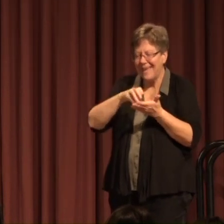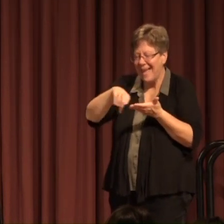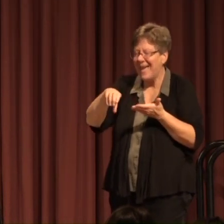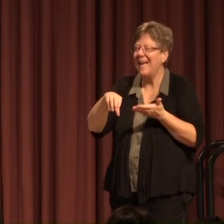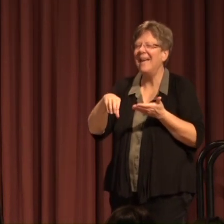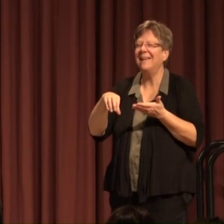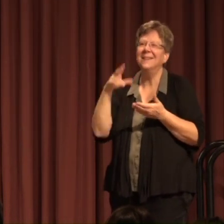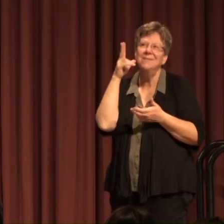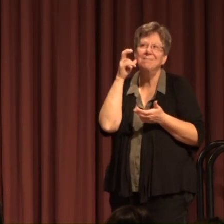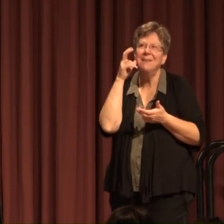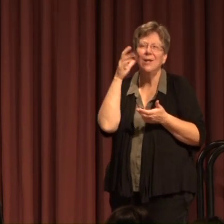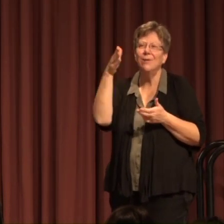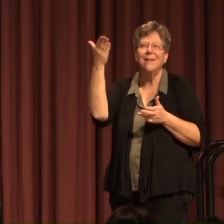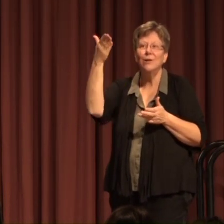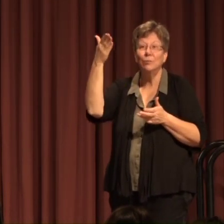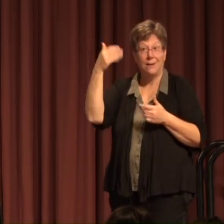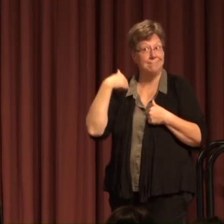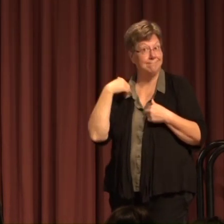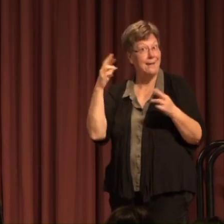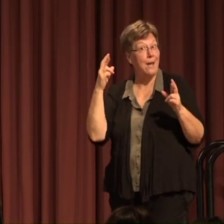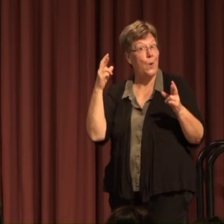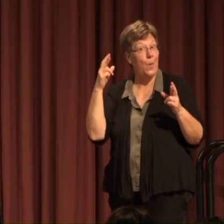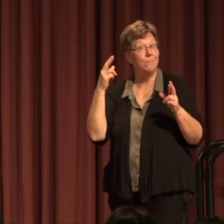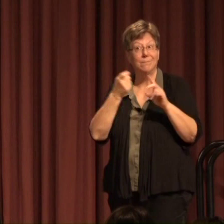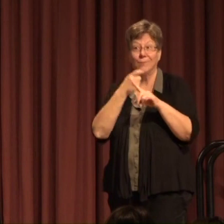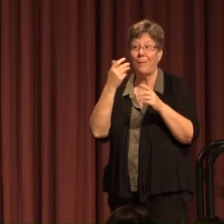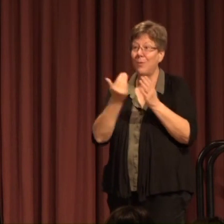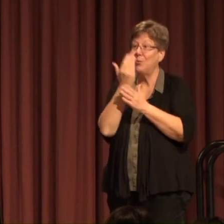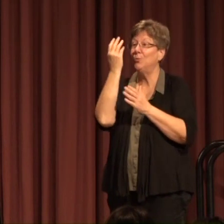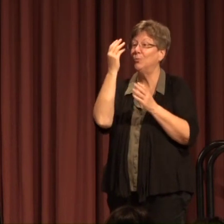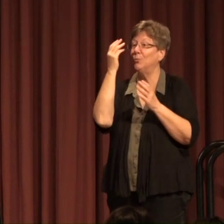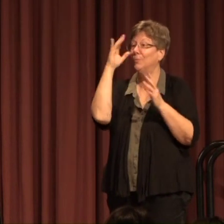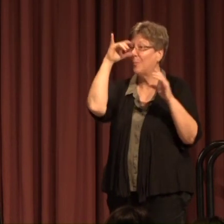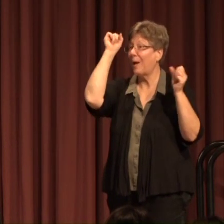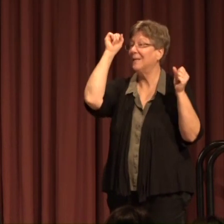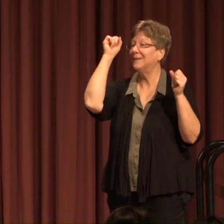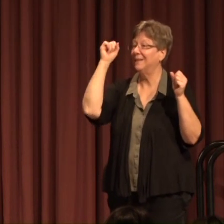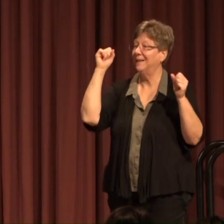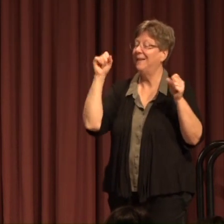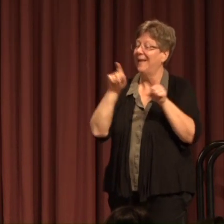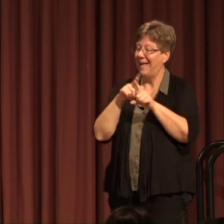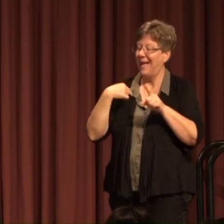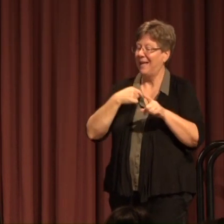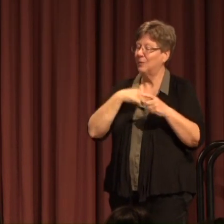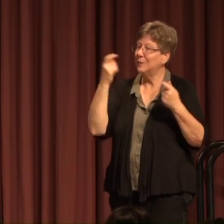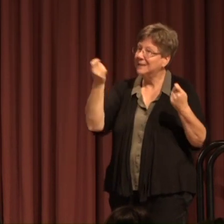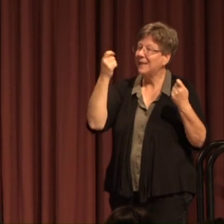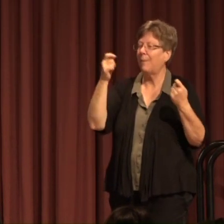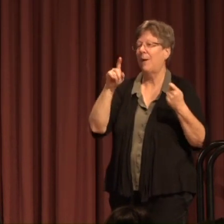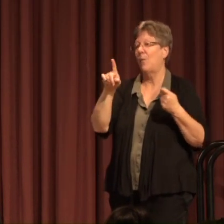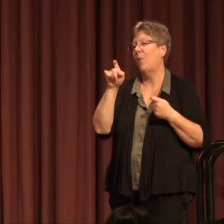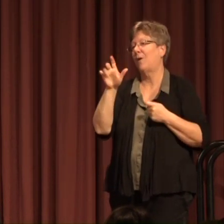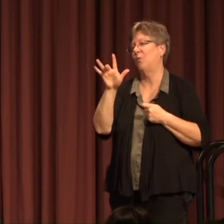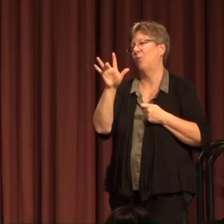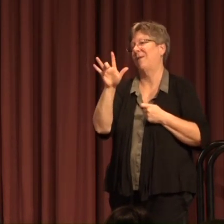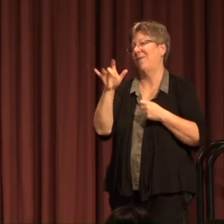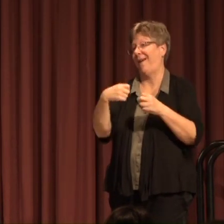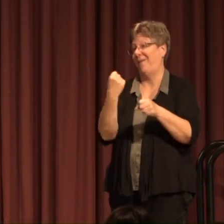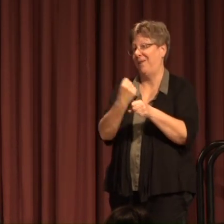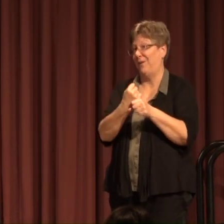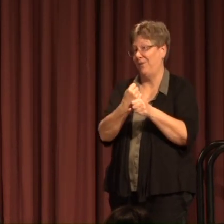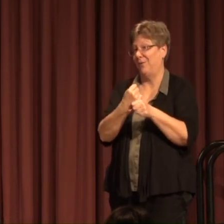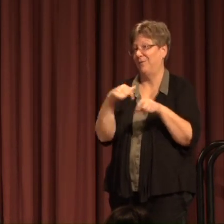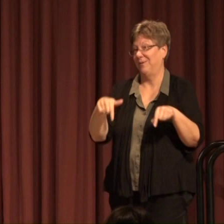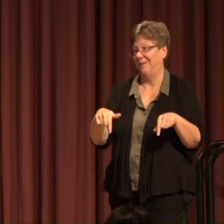And hear the address I hope by the new president and others As we celebrate this landmark of our historic university